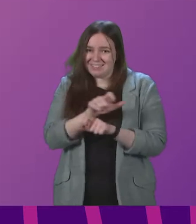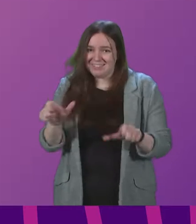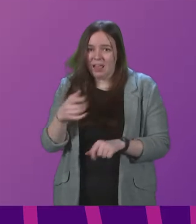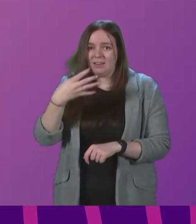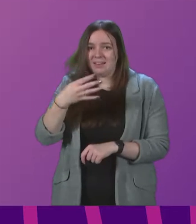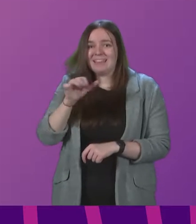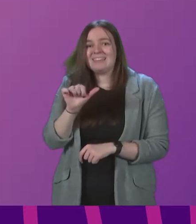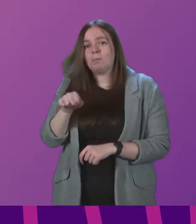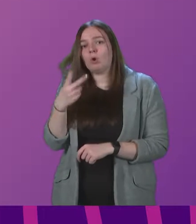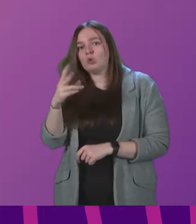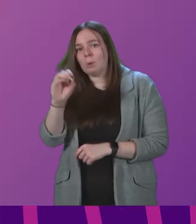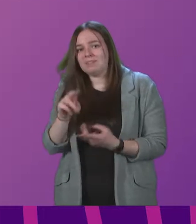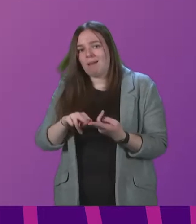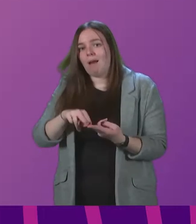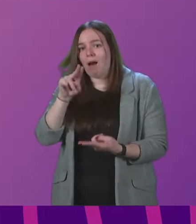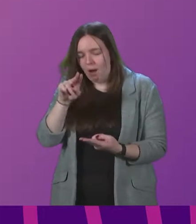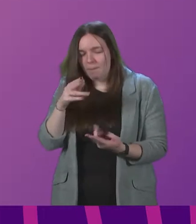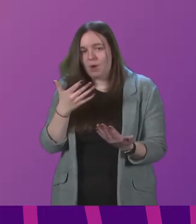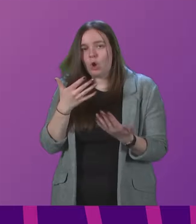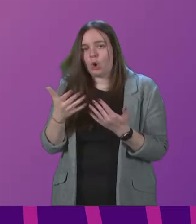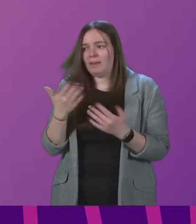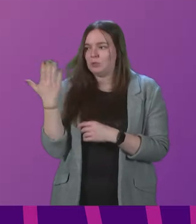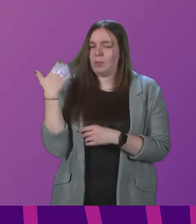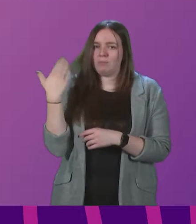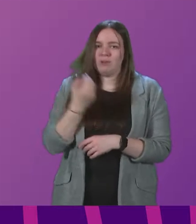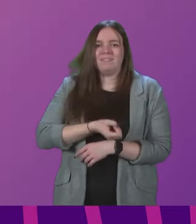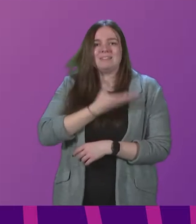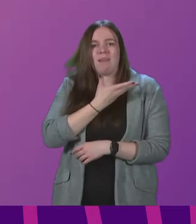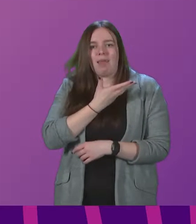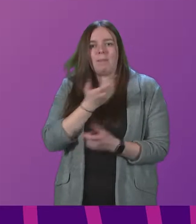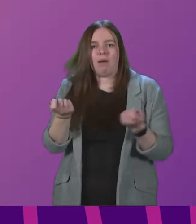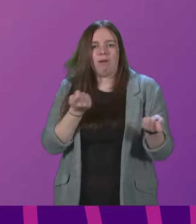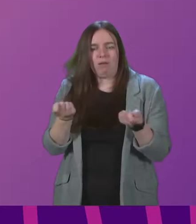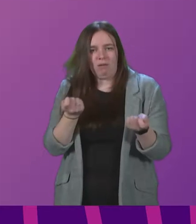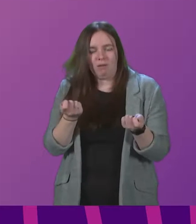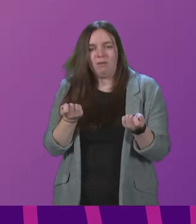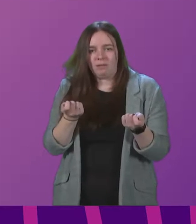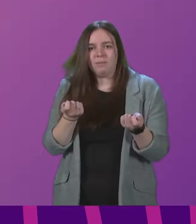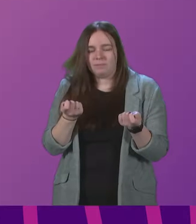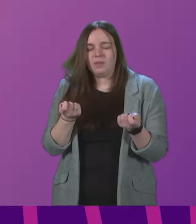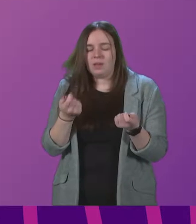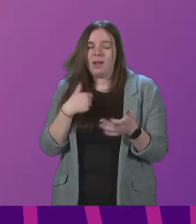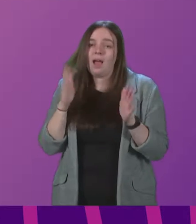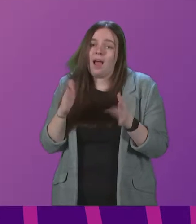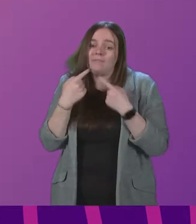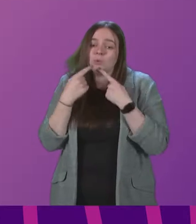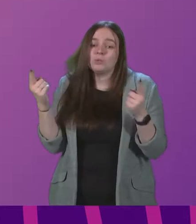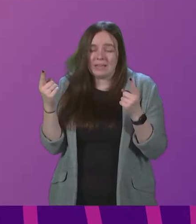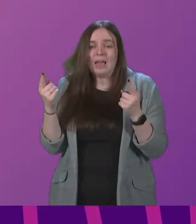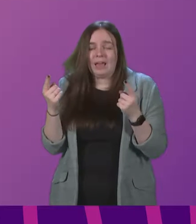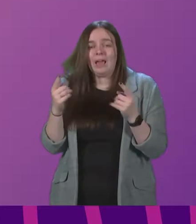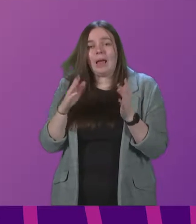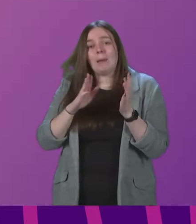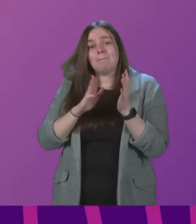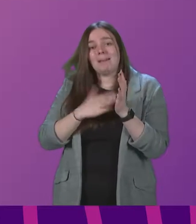.2% more than under the previous Labour administration. And I have to say that